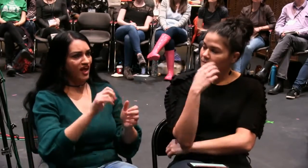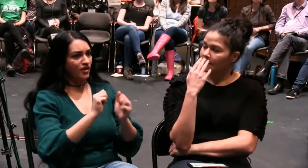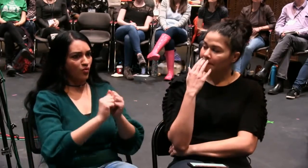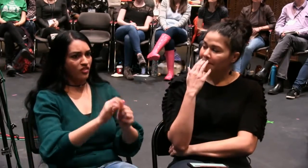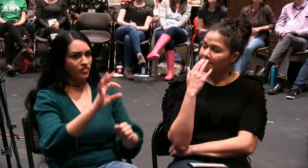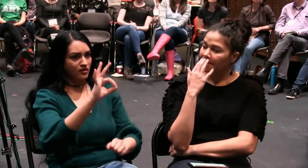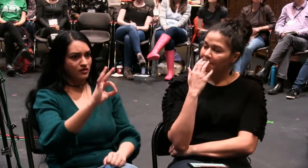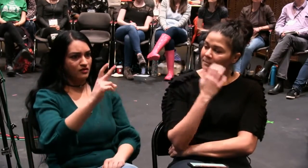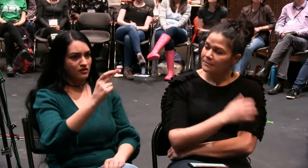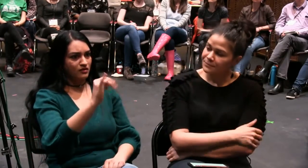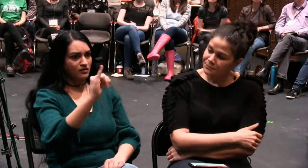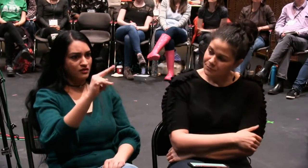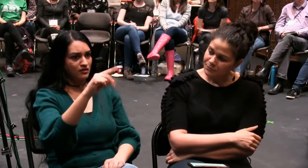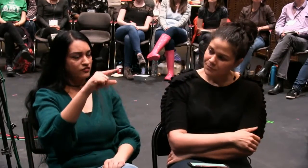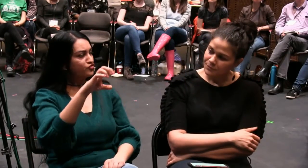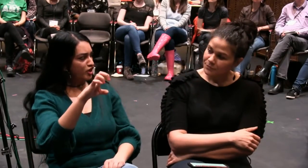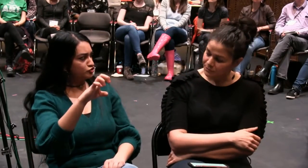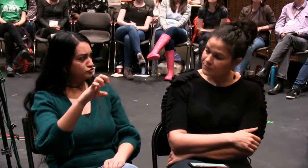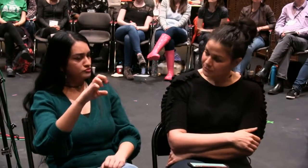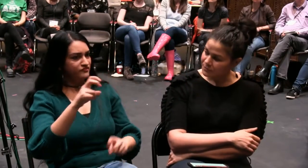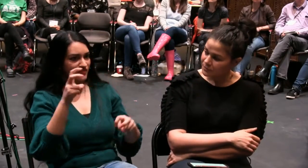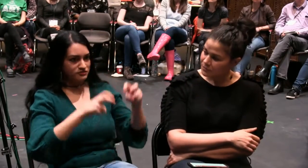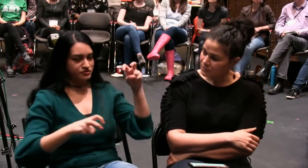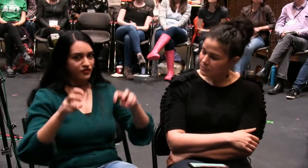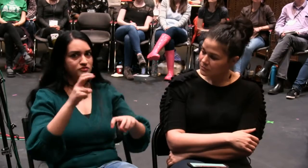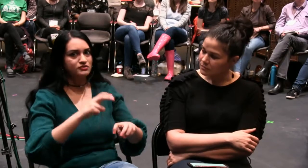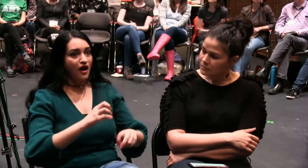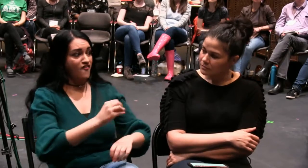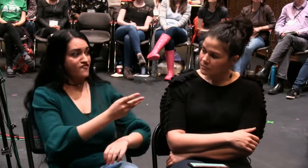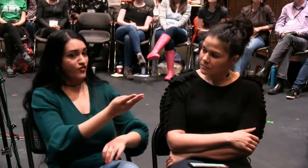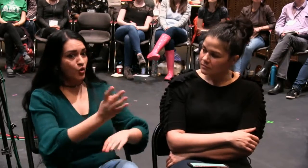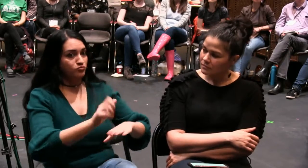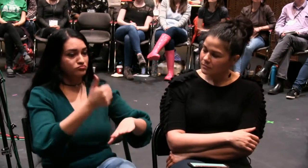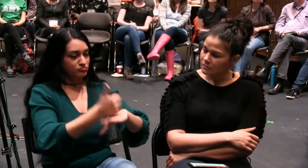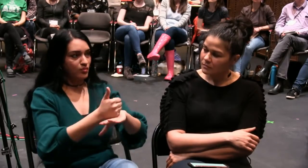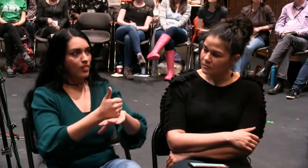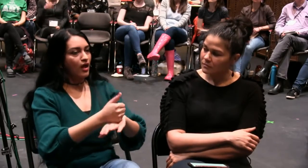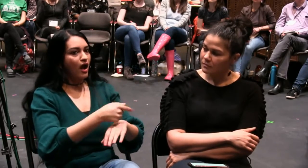This is Sabina. With the Fringe Festival I was just talking about,